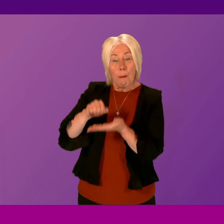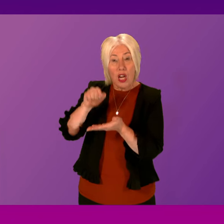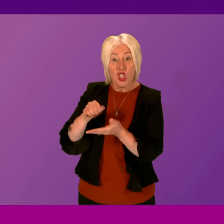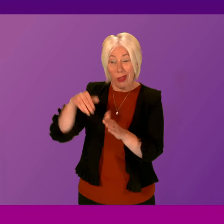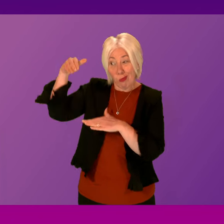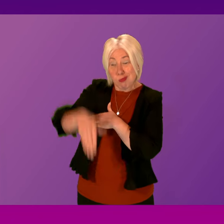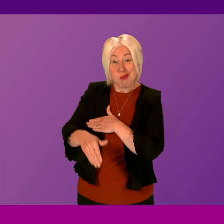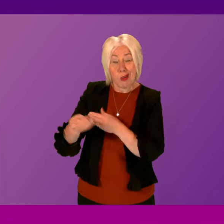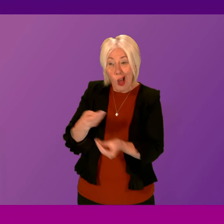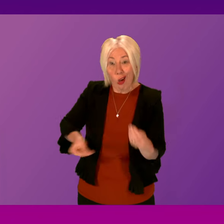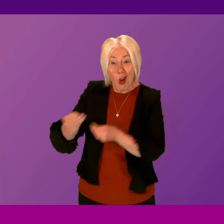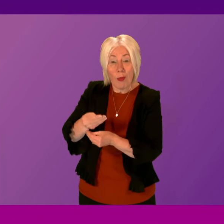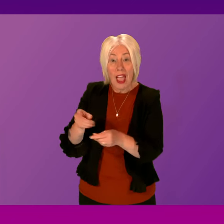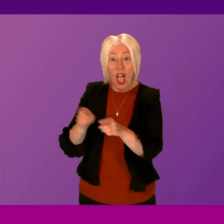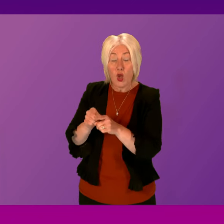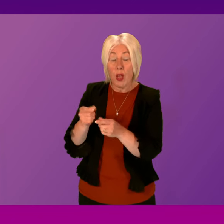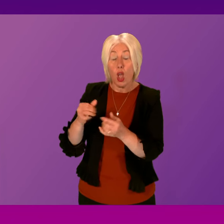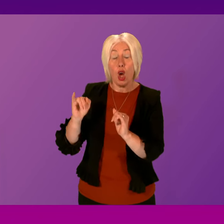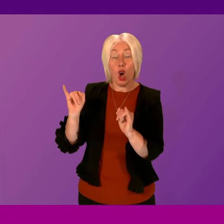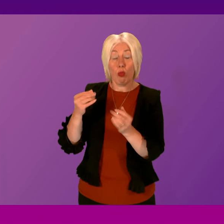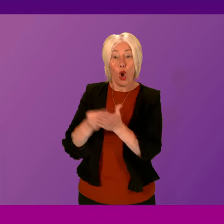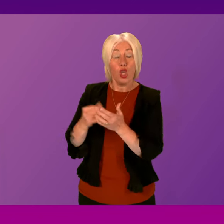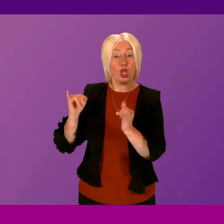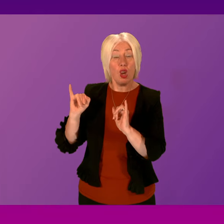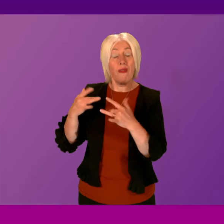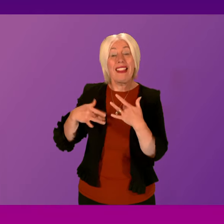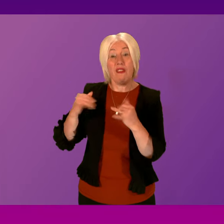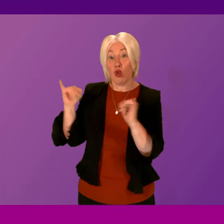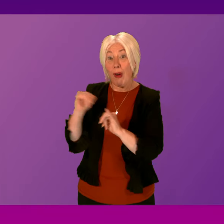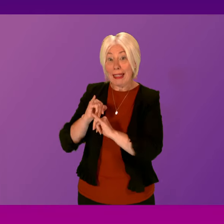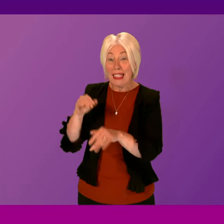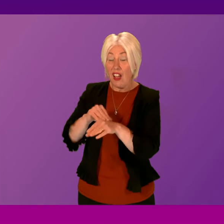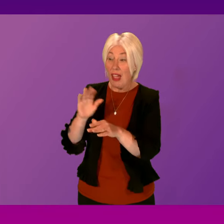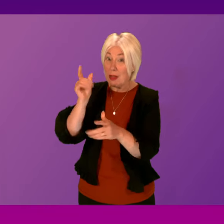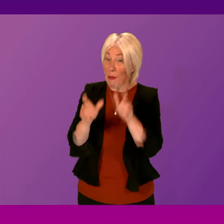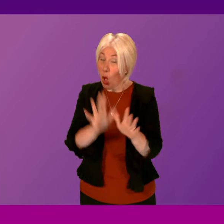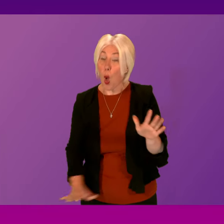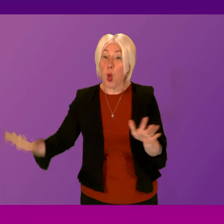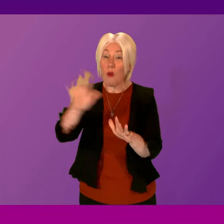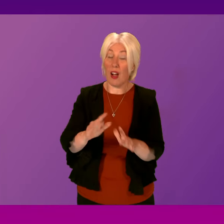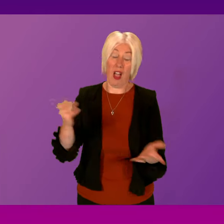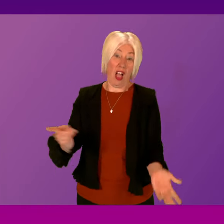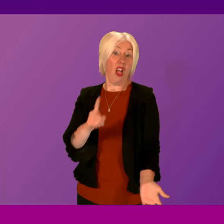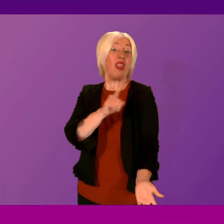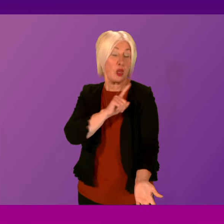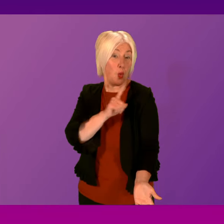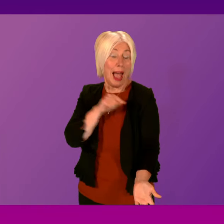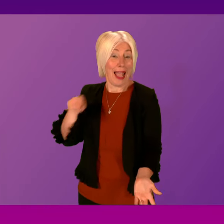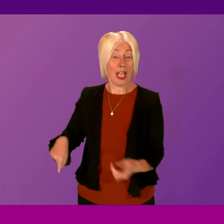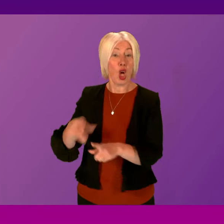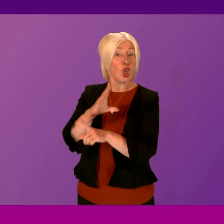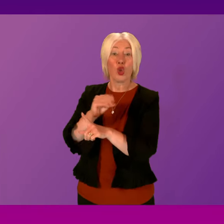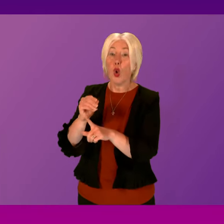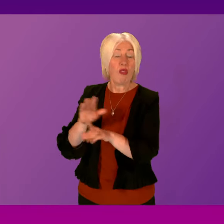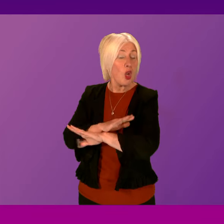Westminster cost of living crisis that's harming millions of households across Scotland. No wonder, presiding officer, the Tories